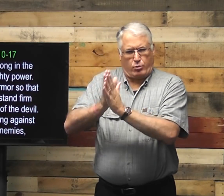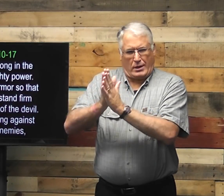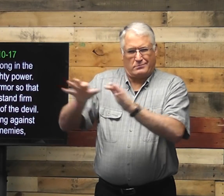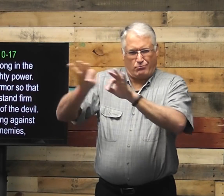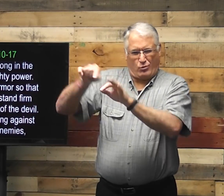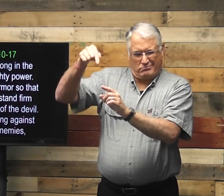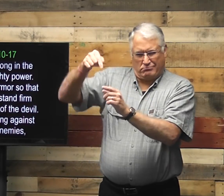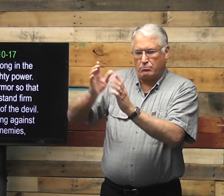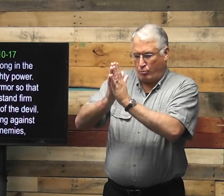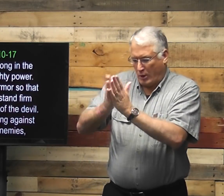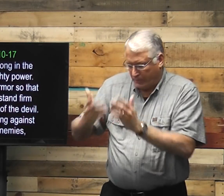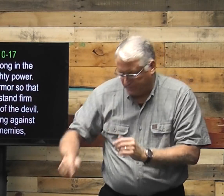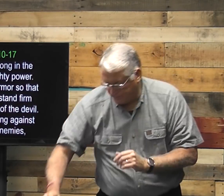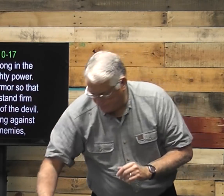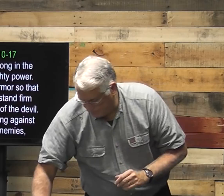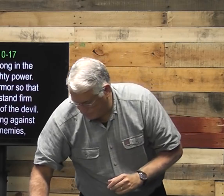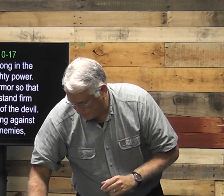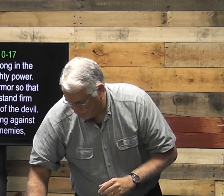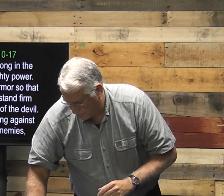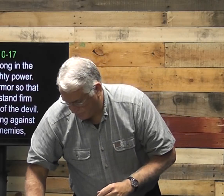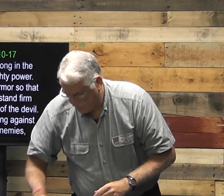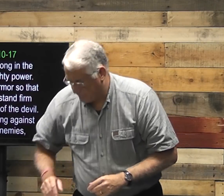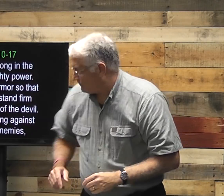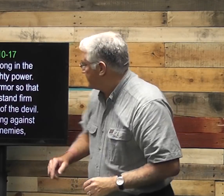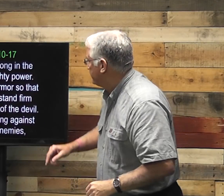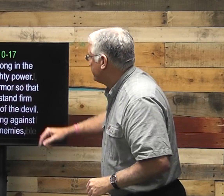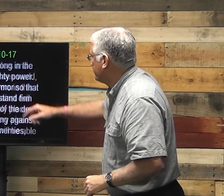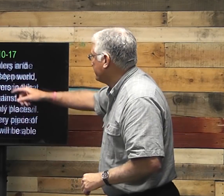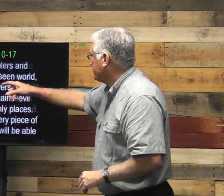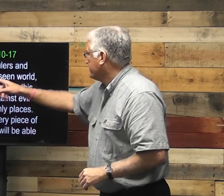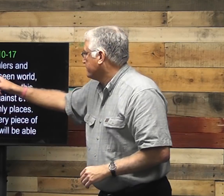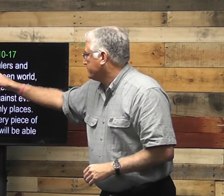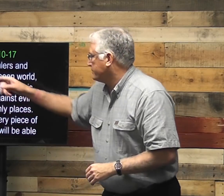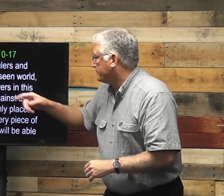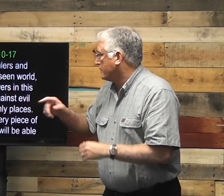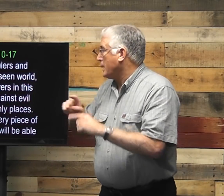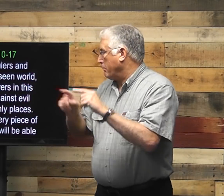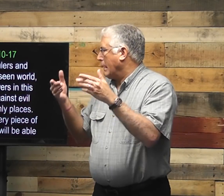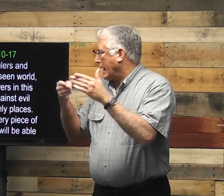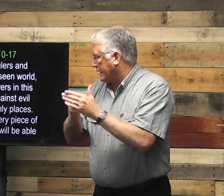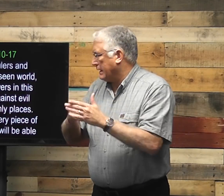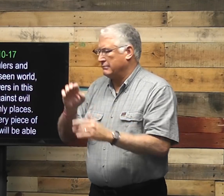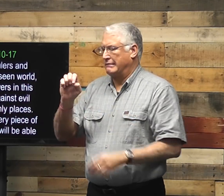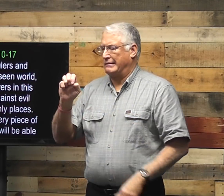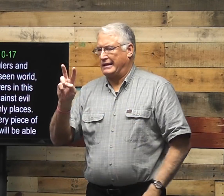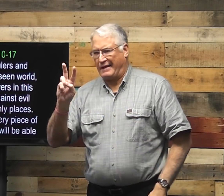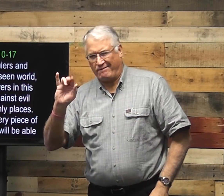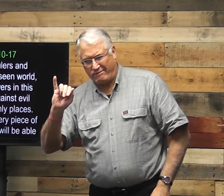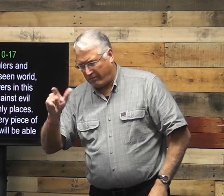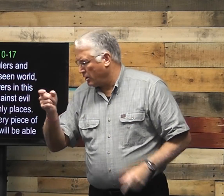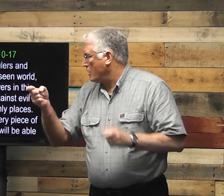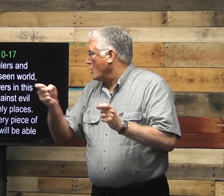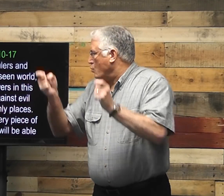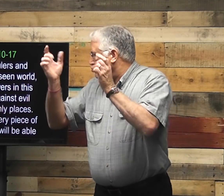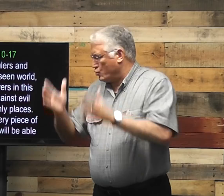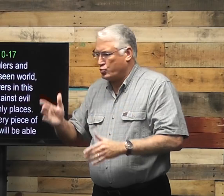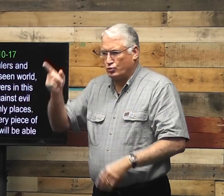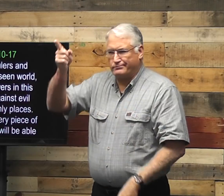spiritual enemies and prayer is important in that fight. But against evil rulers,